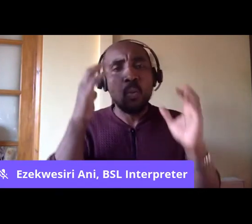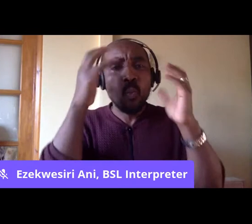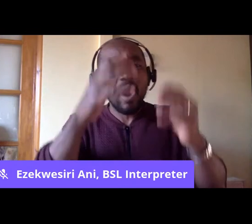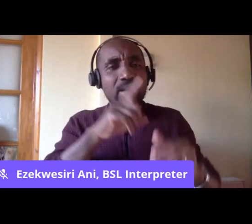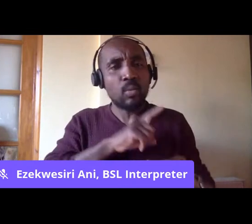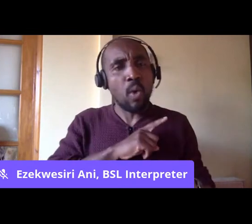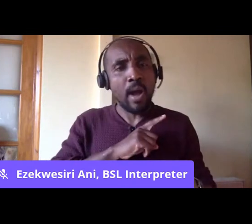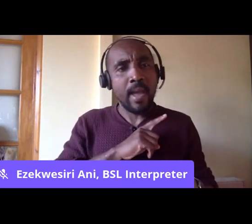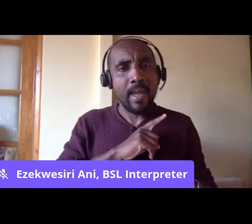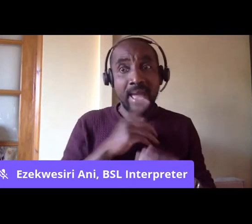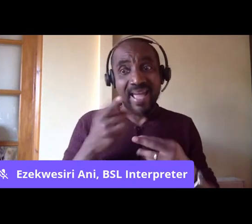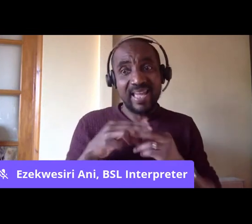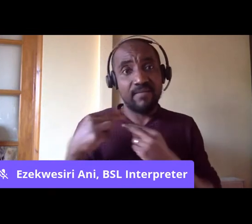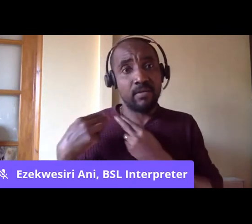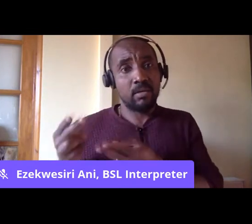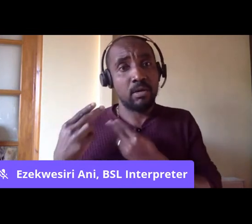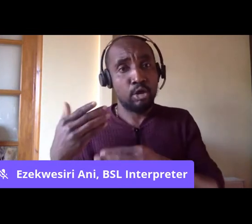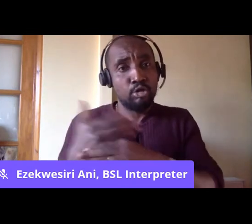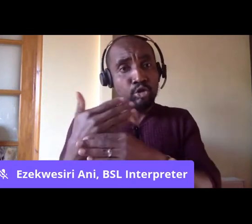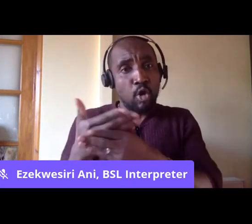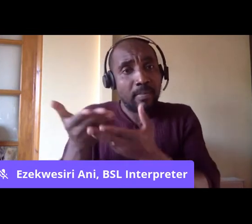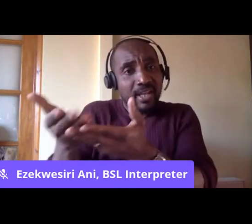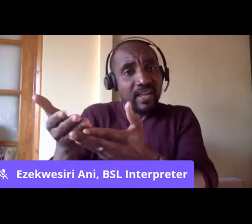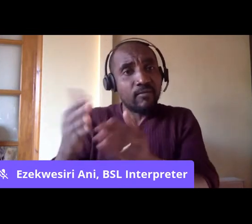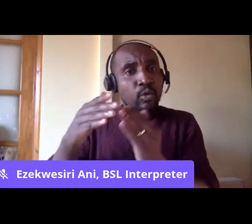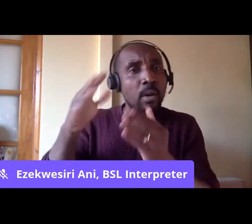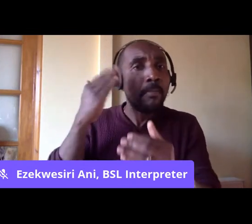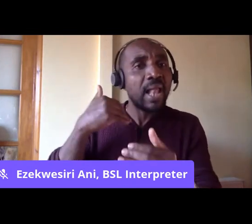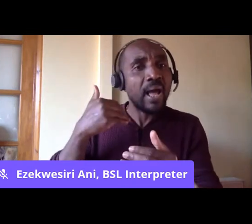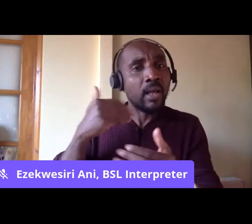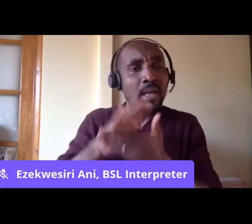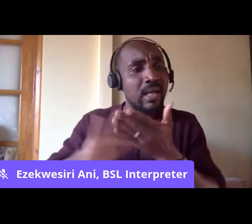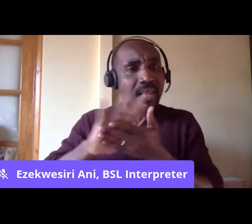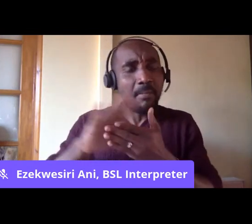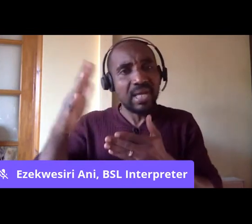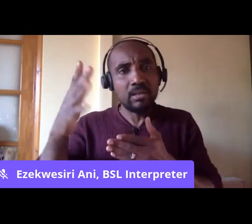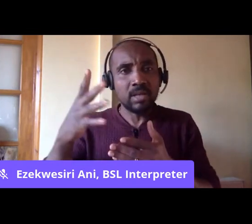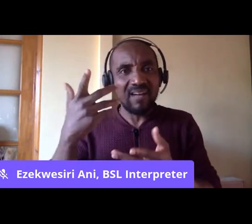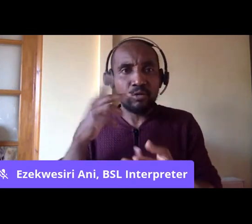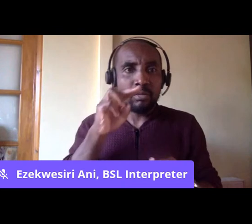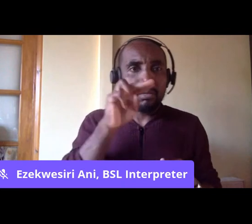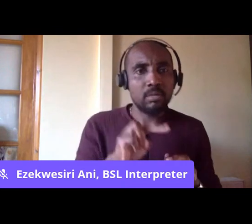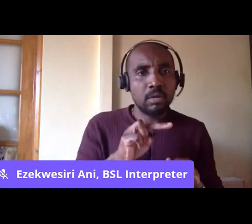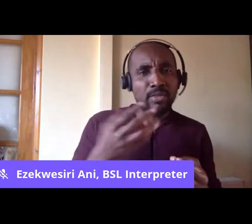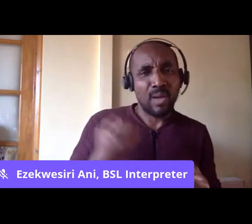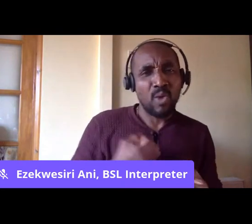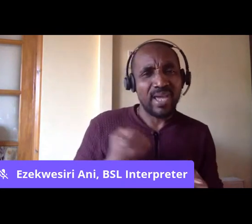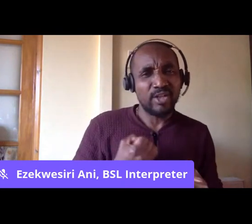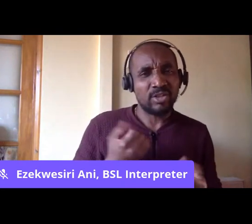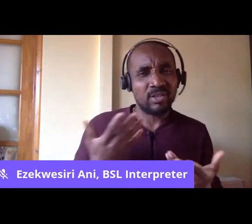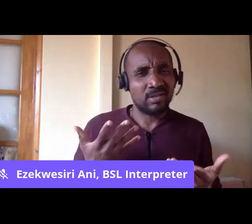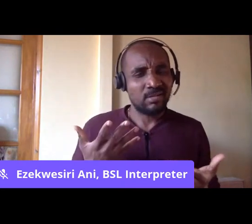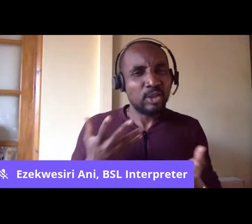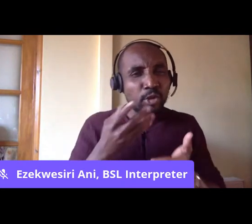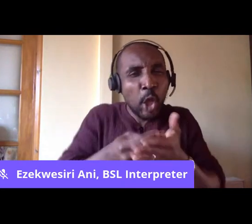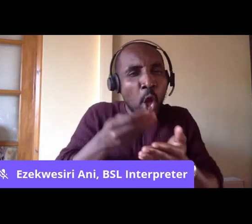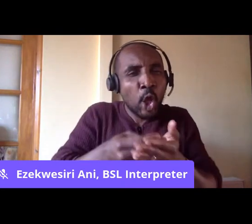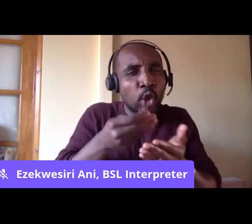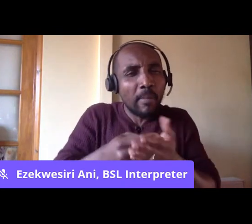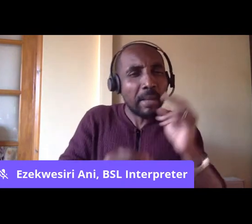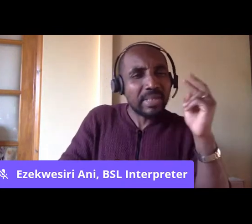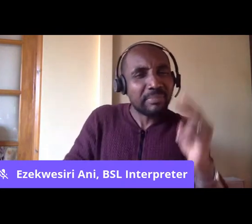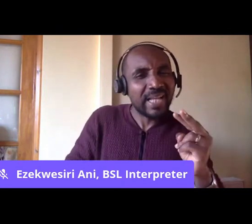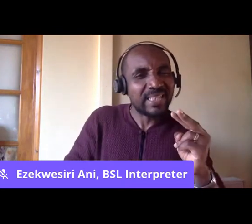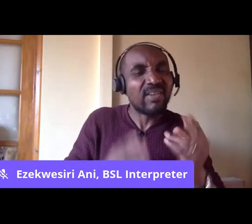cheaper workers. And this played into the hands of, well, it's a very economistic interpretation of